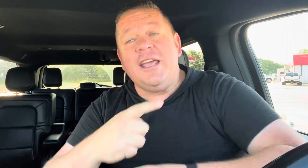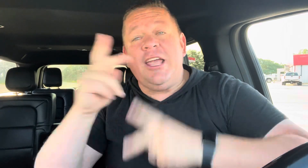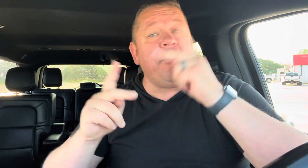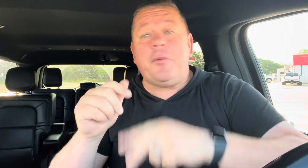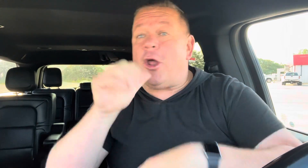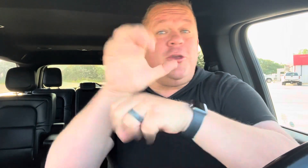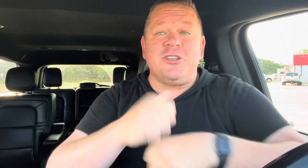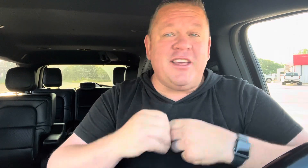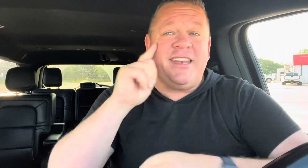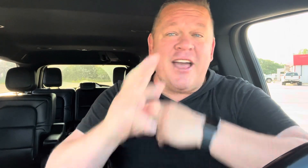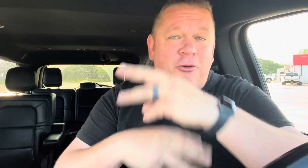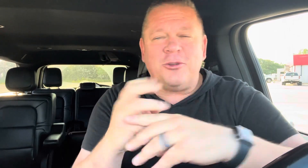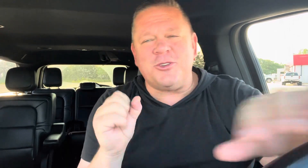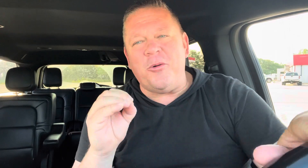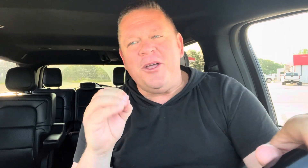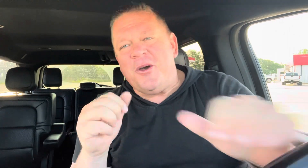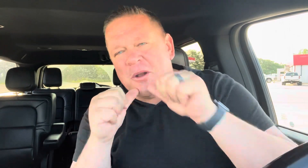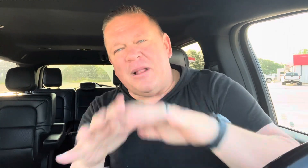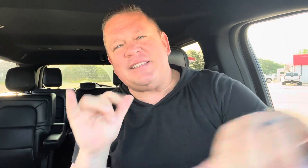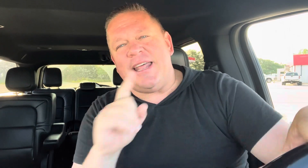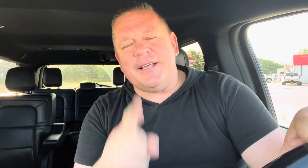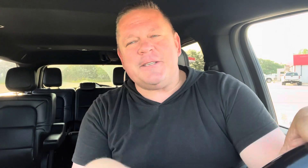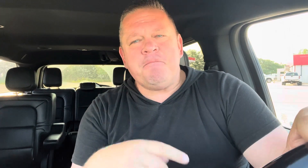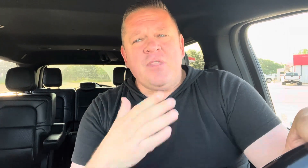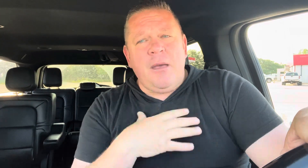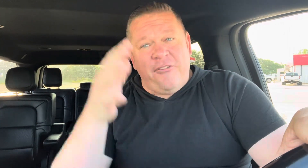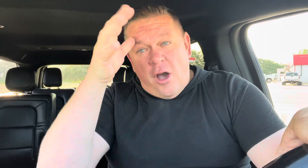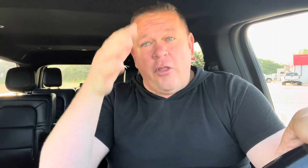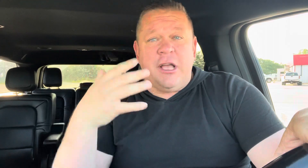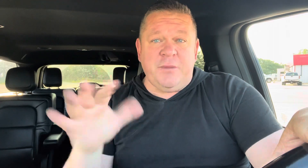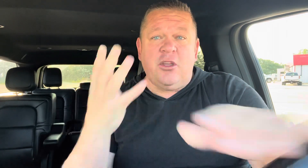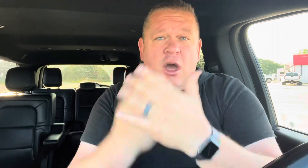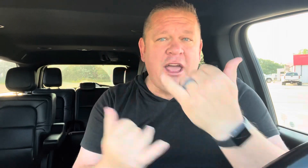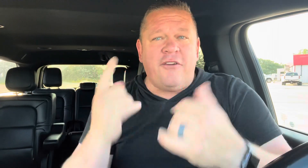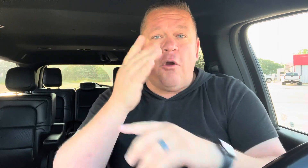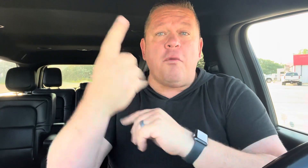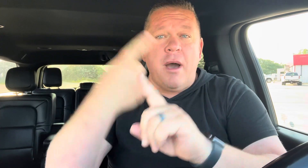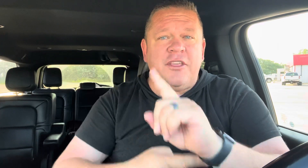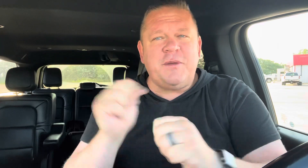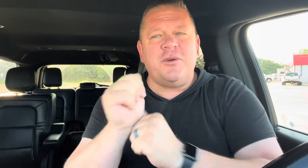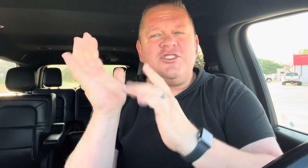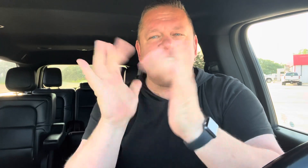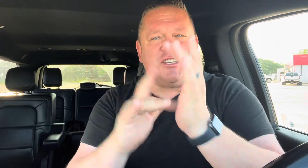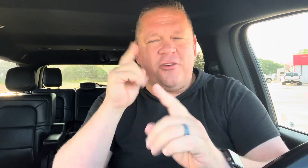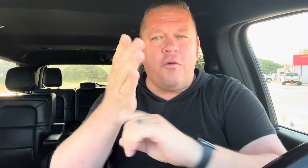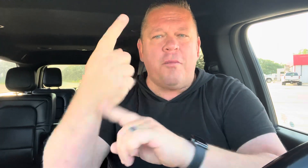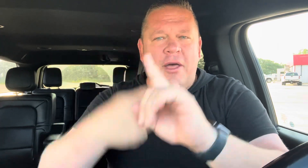Hearing people are not used to living in a deaf world. So what a blessing that is. My father has been gone now for over a month. He's been with Jesus for over a month